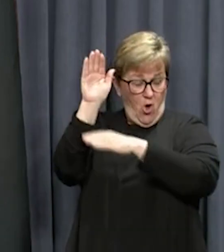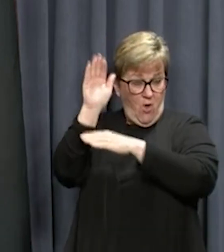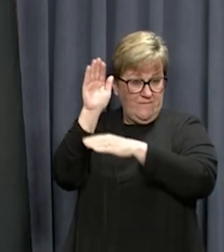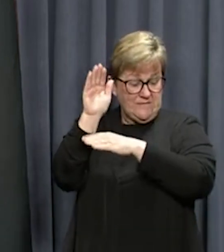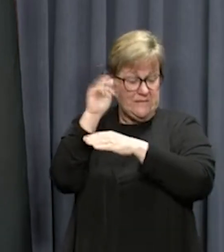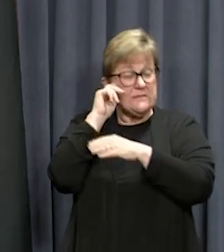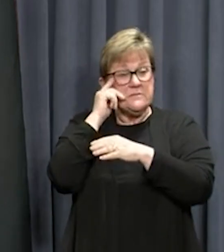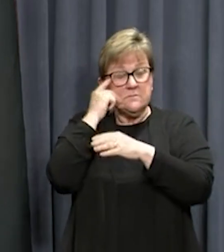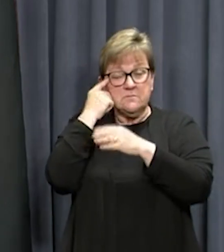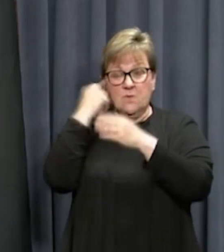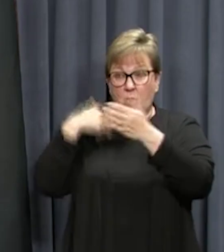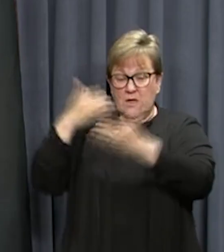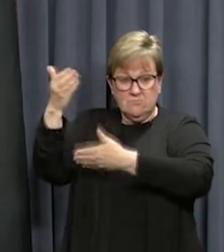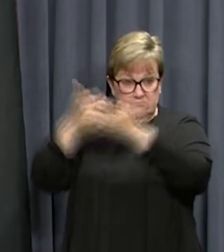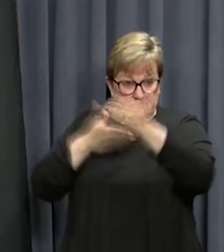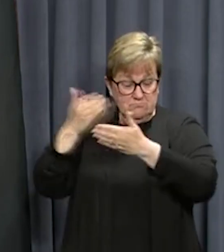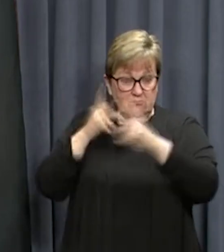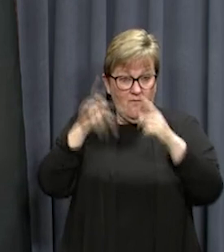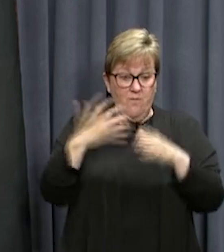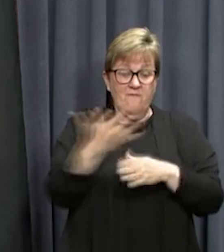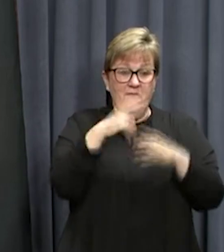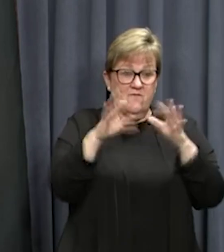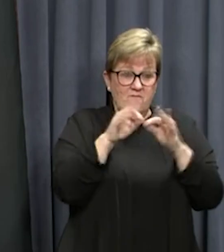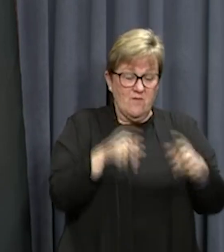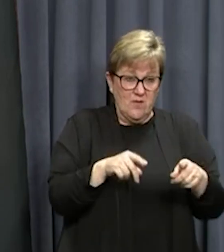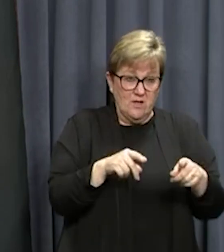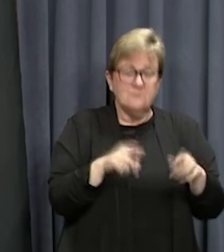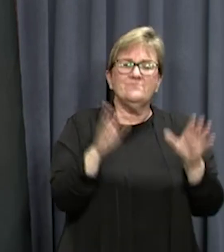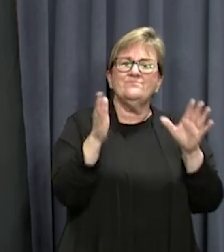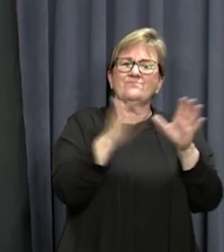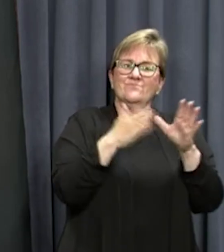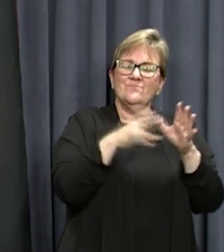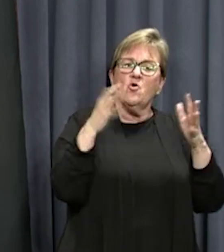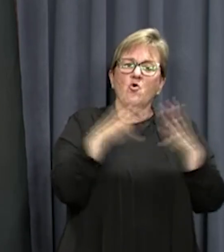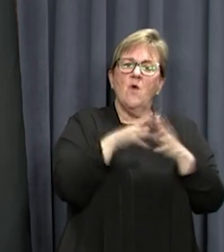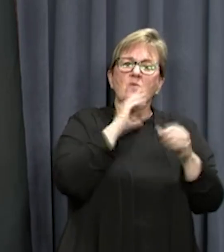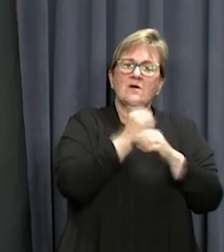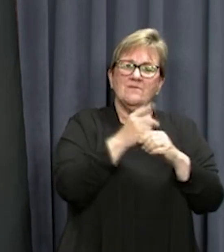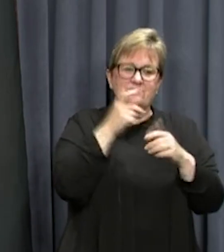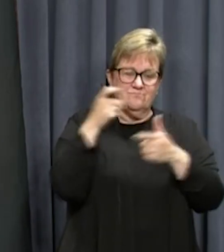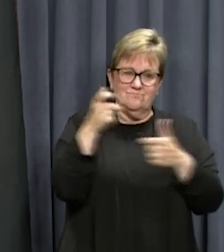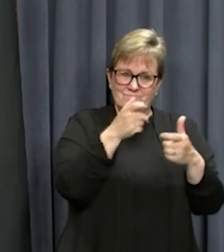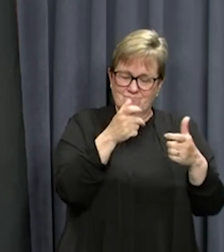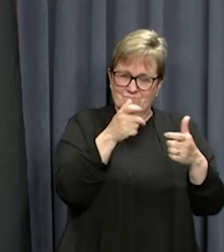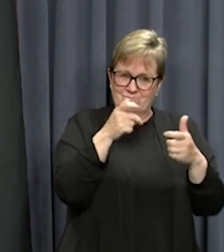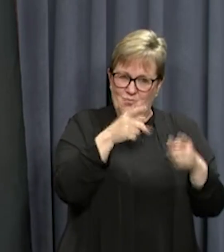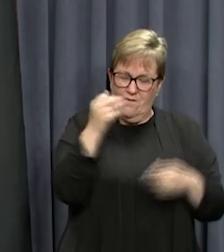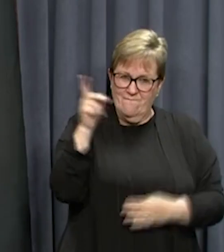arrangements after the transition date will, of course, be subject to the Commonwealth Government's biosecurity settings.